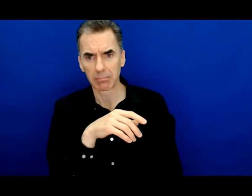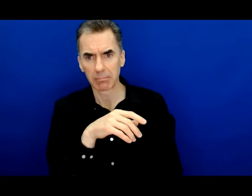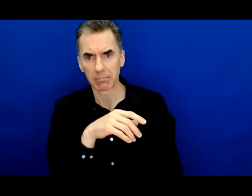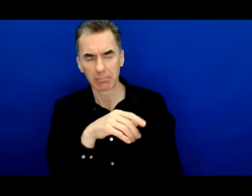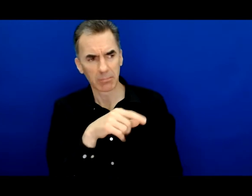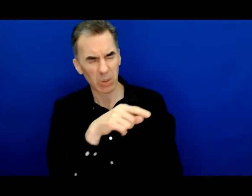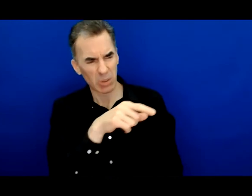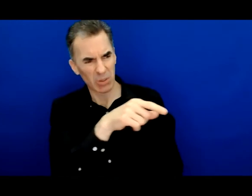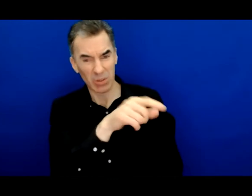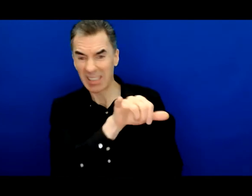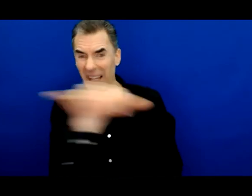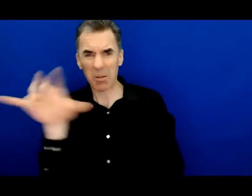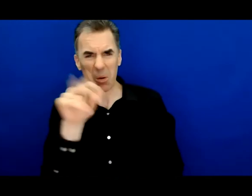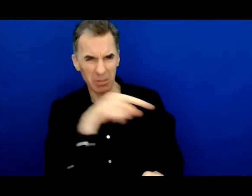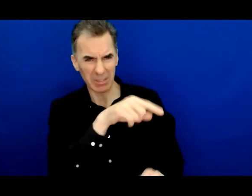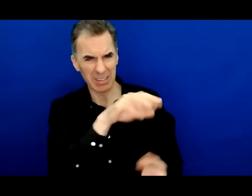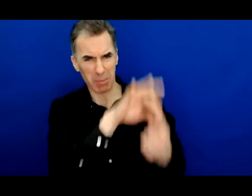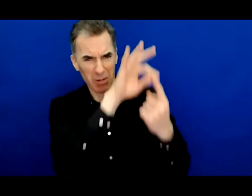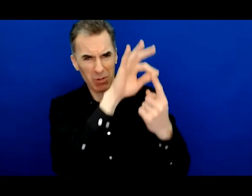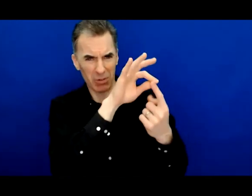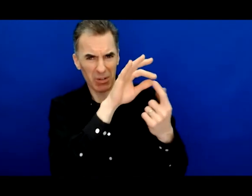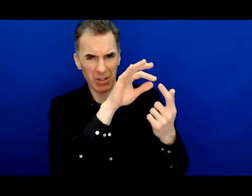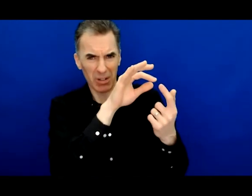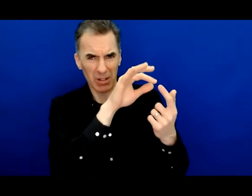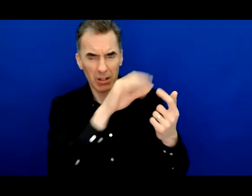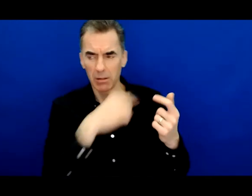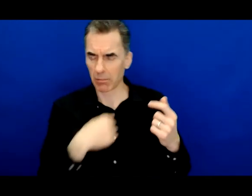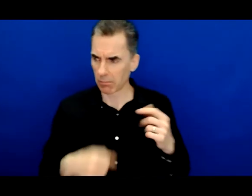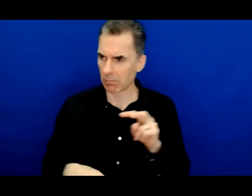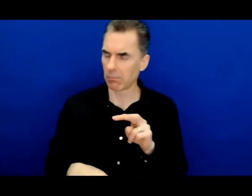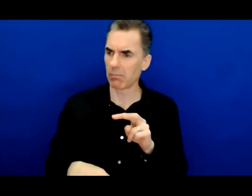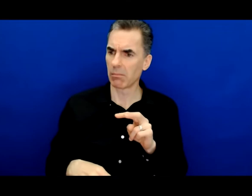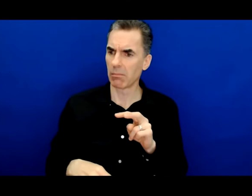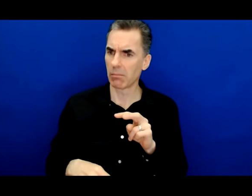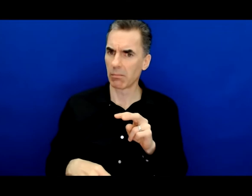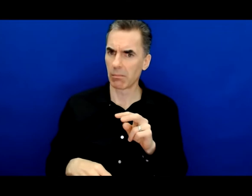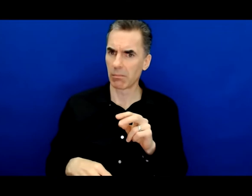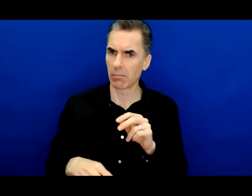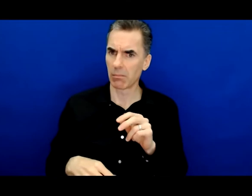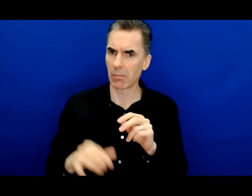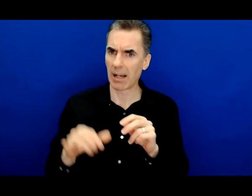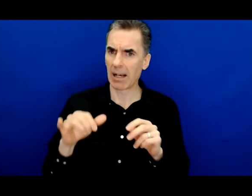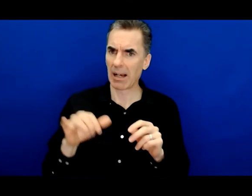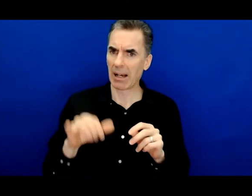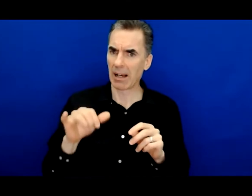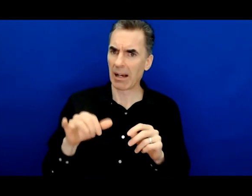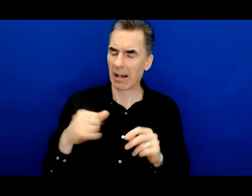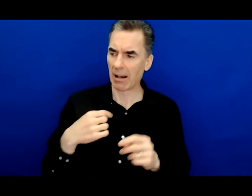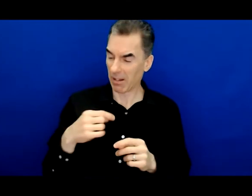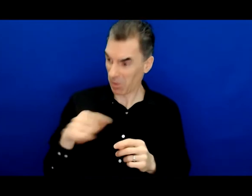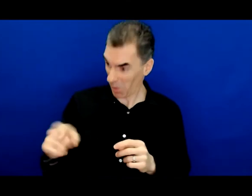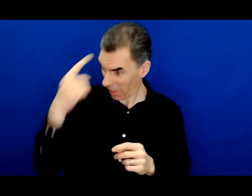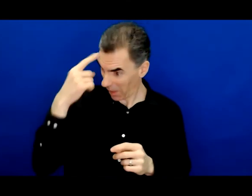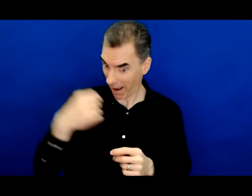exception and the more I emerged as the exception is the more it reinforced the rule and the more I